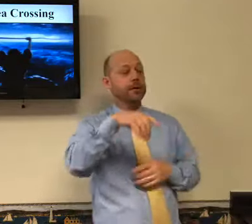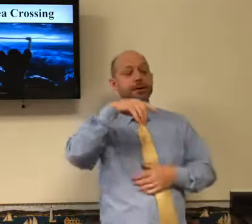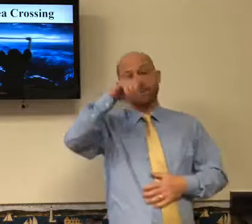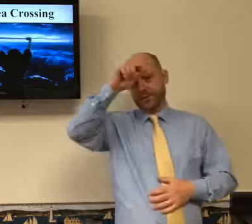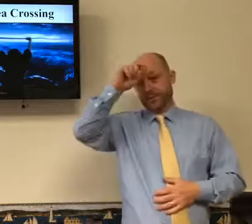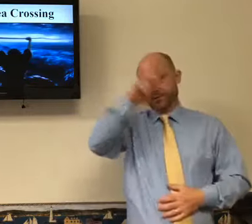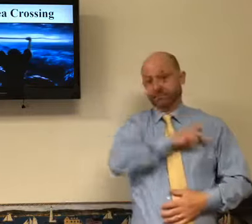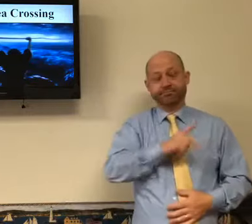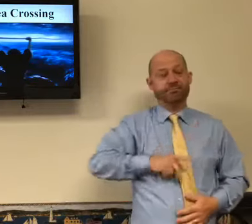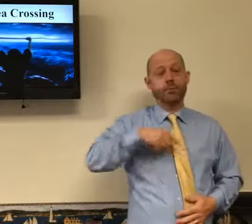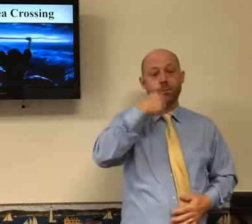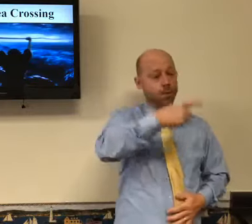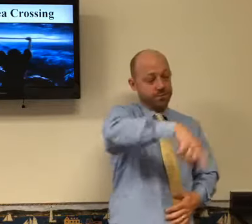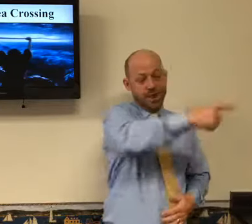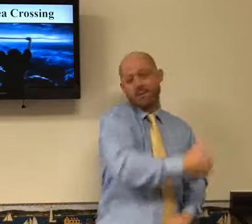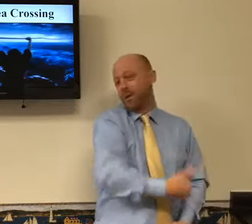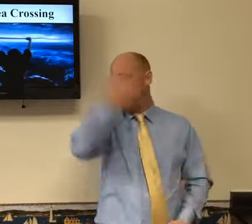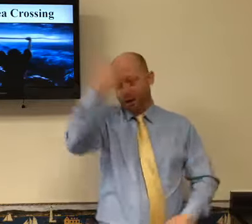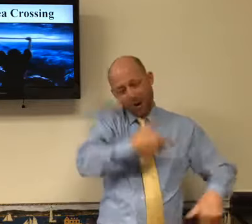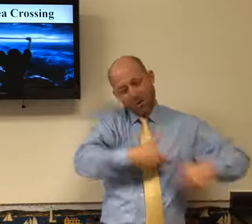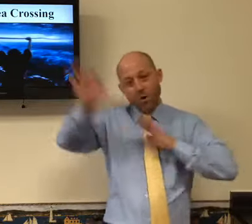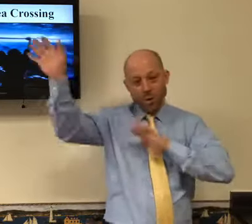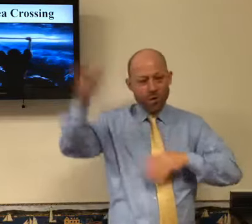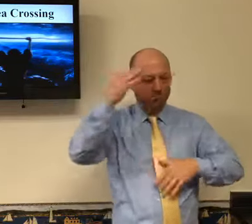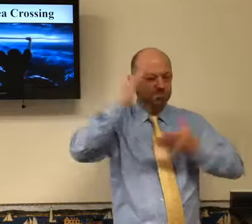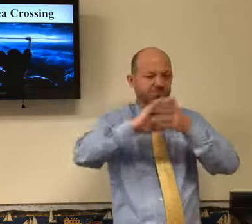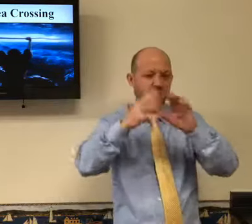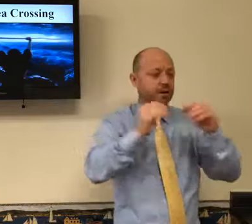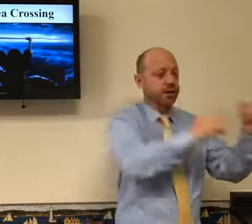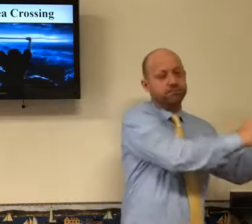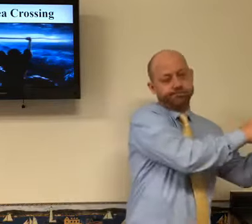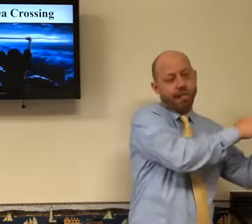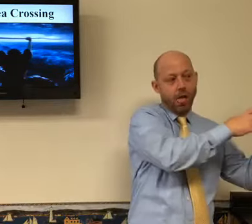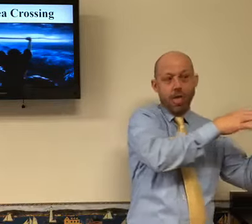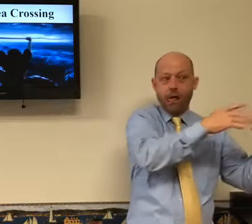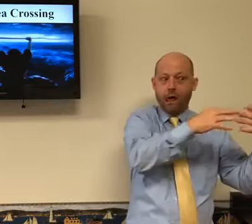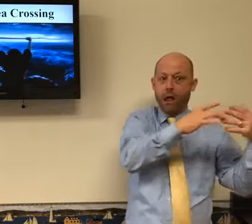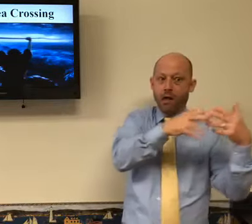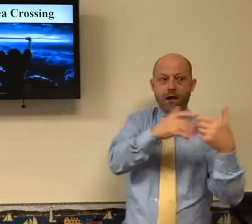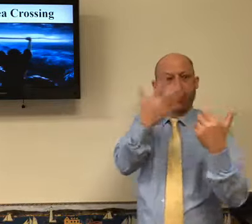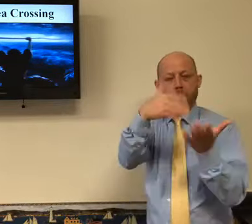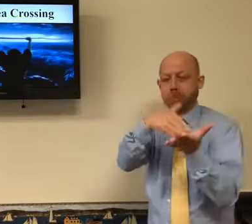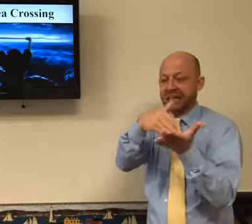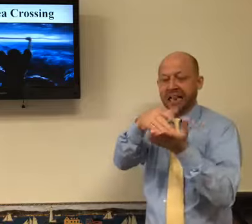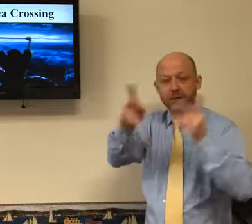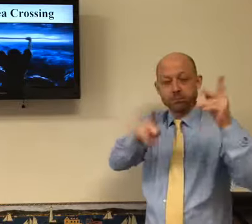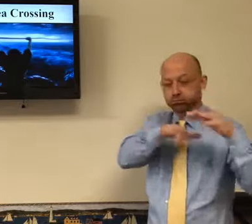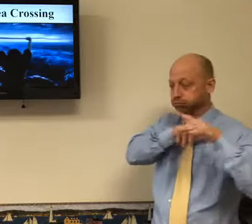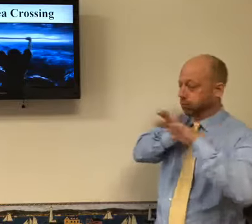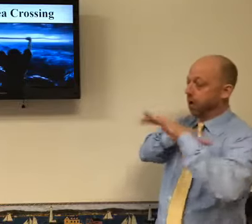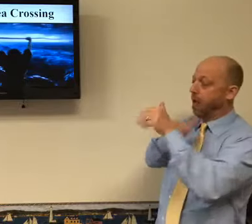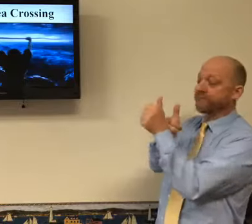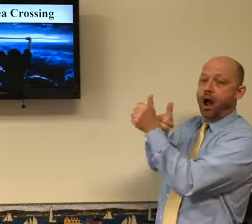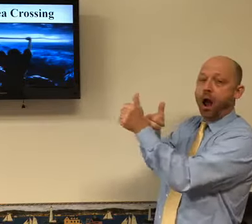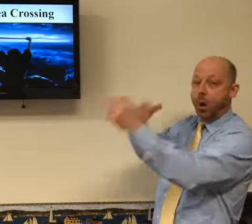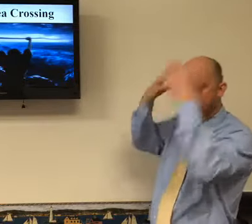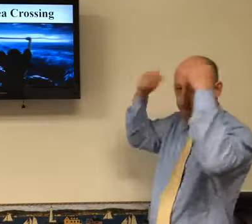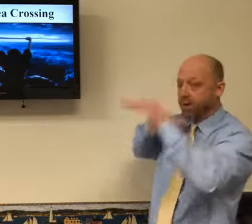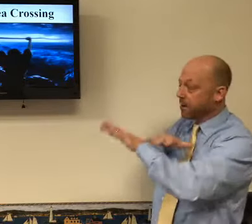And the Red Sea crossing, what happened was finally they got to a place where Pharaoh let the people go. And probably a million